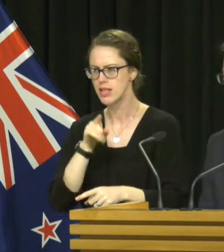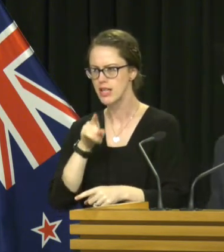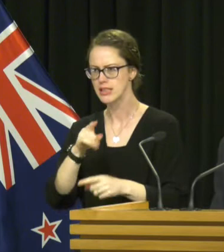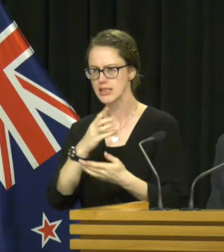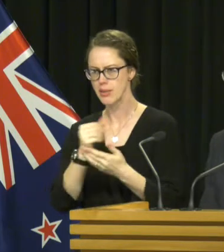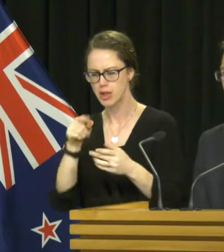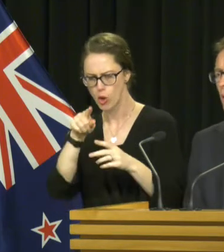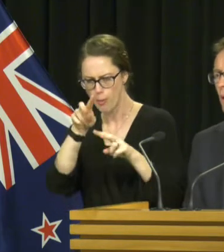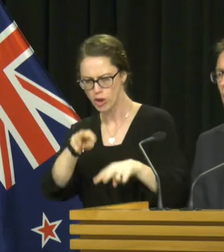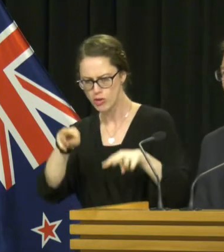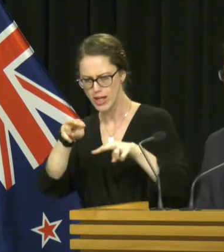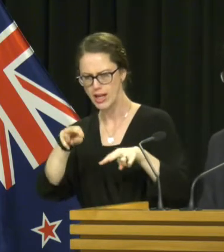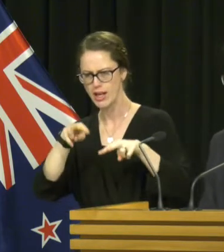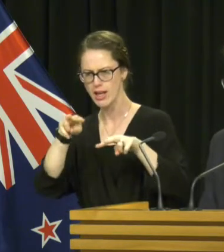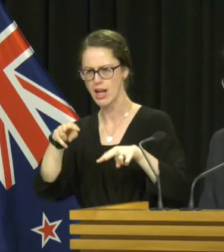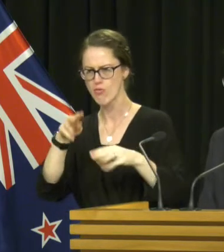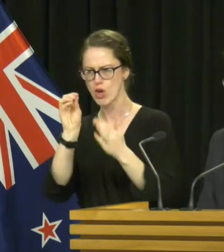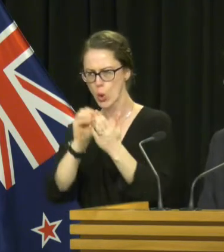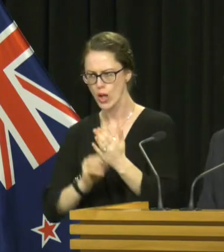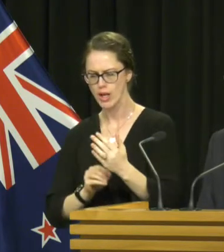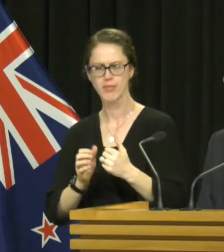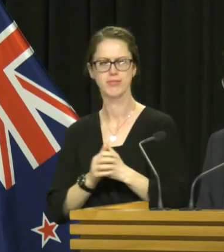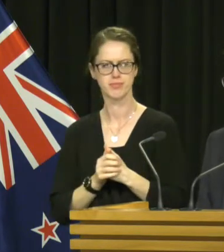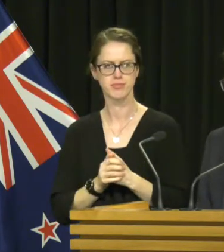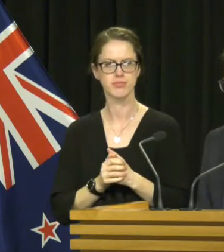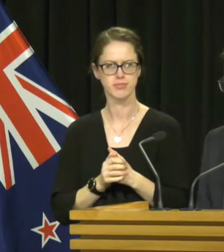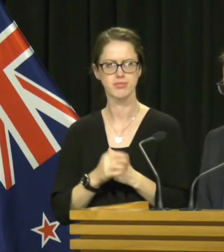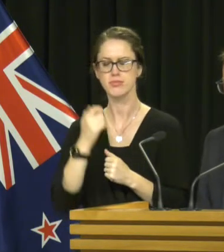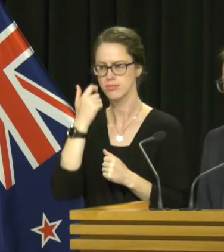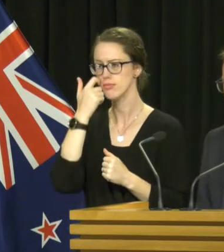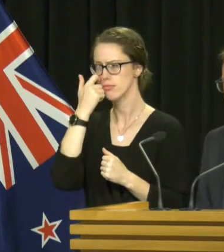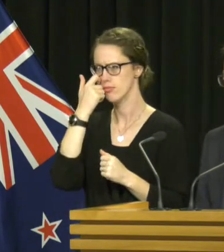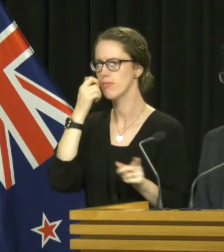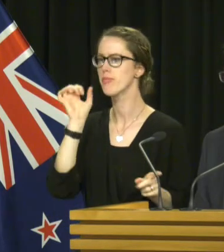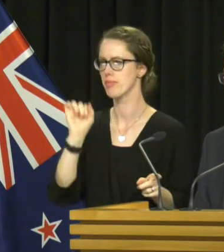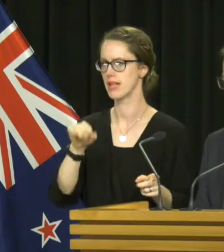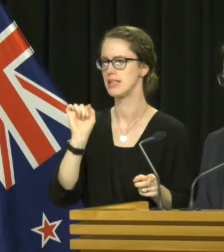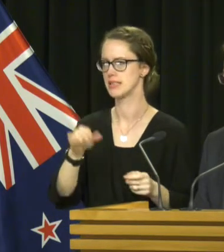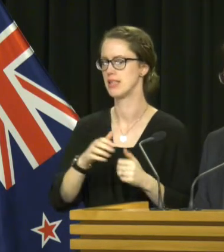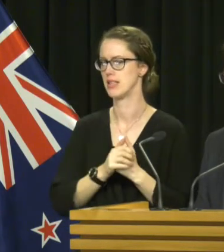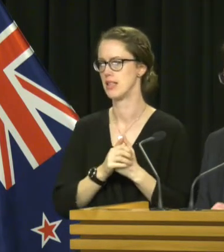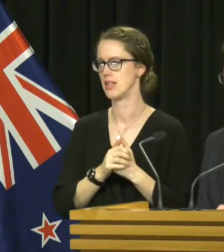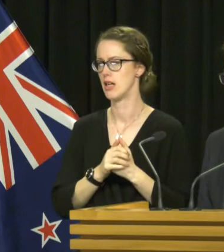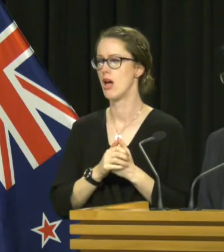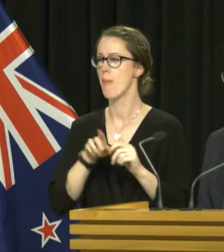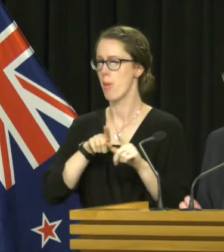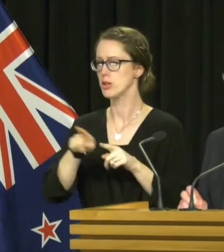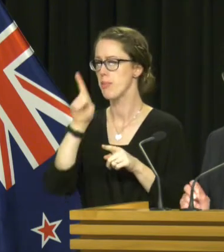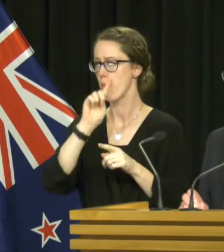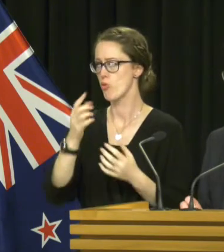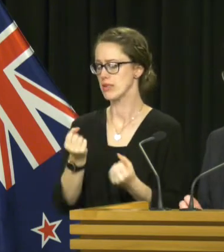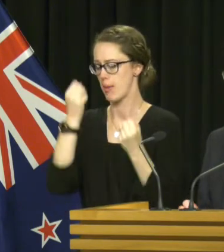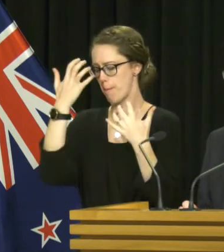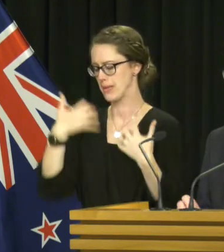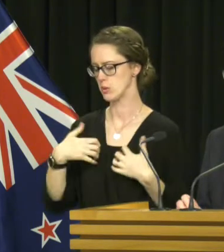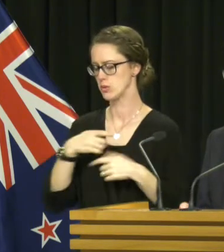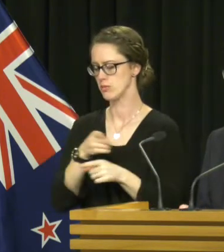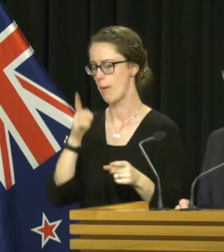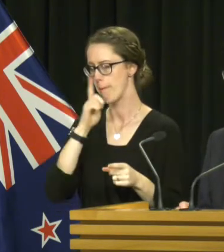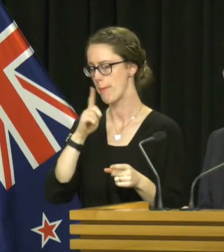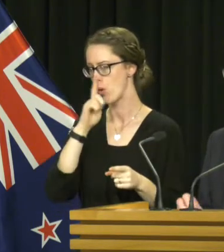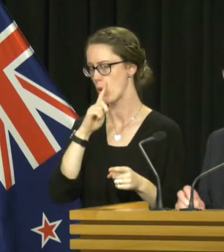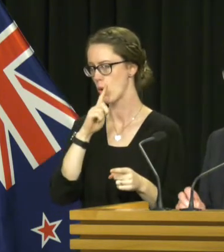you're actively monitoring and recording? So yes, that's correct. The vast majority of cases were people